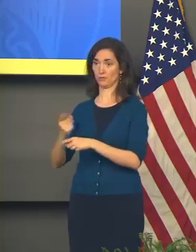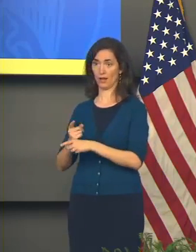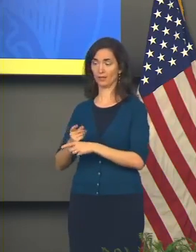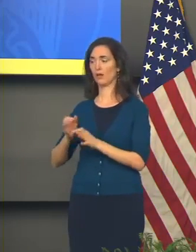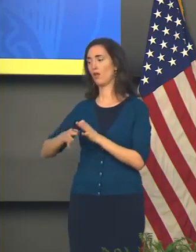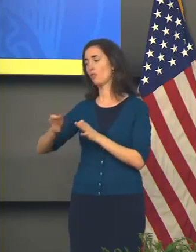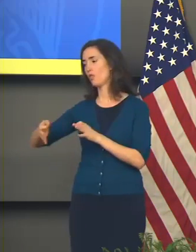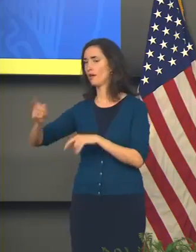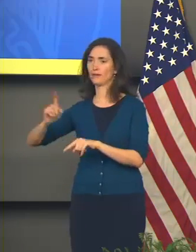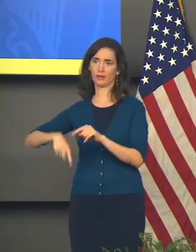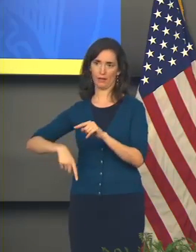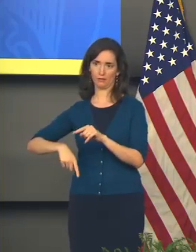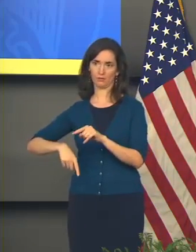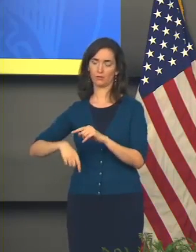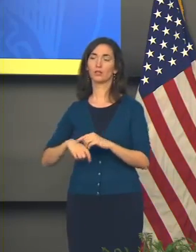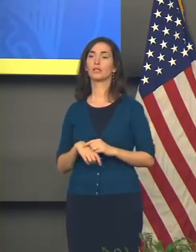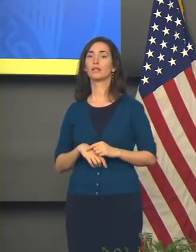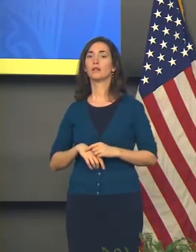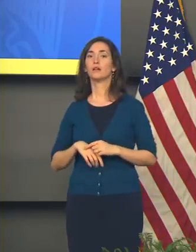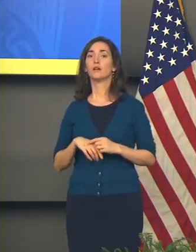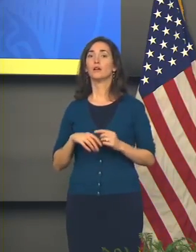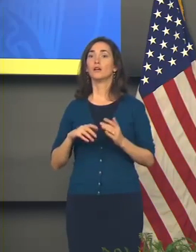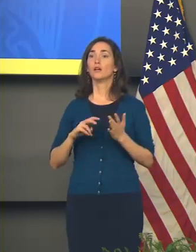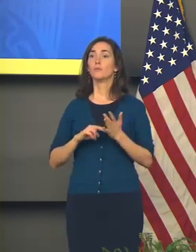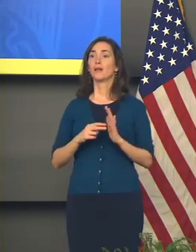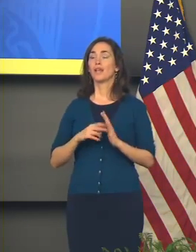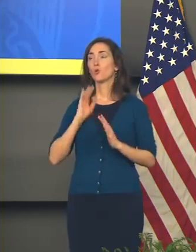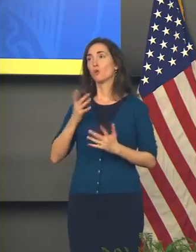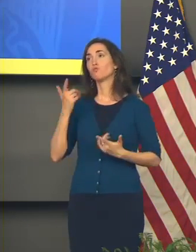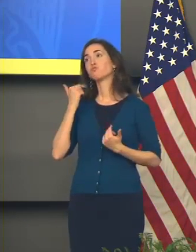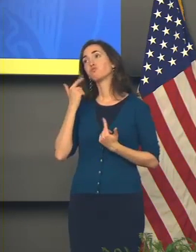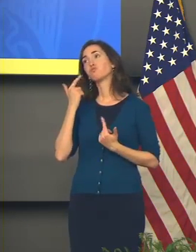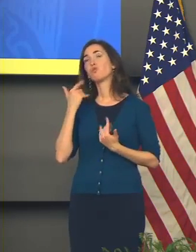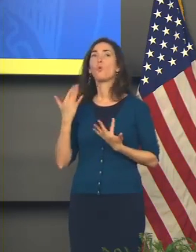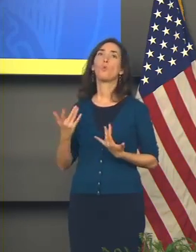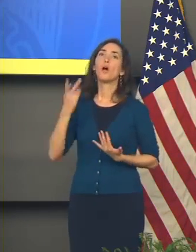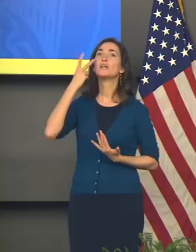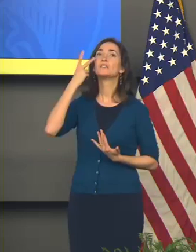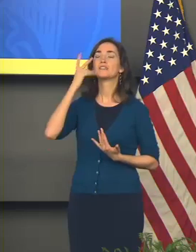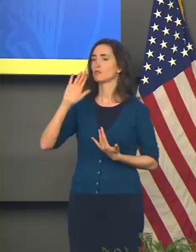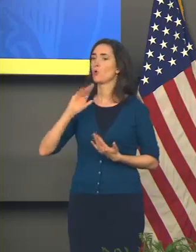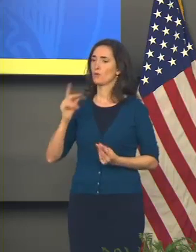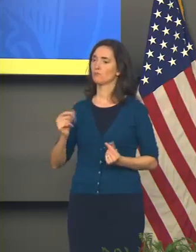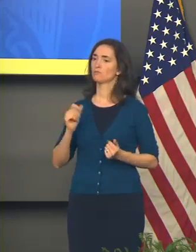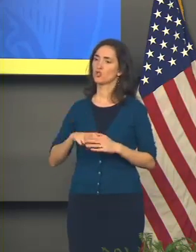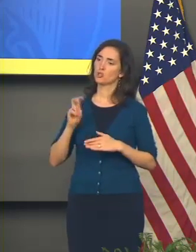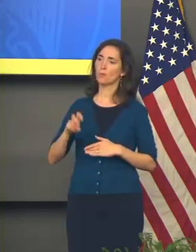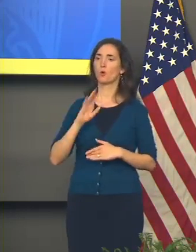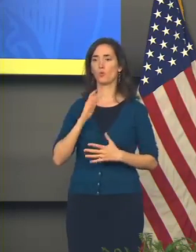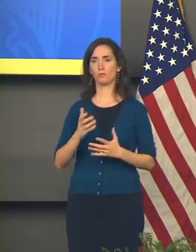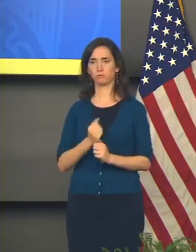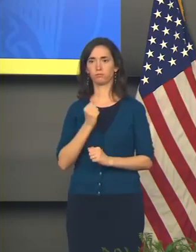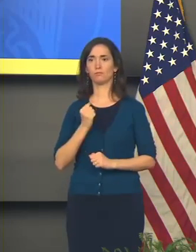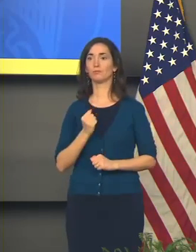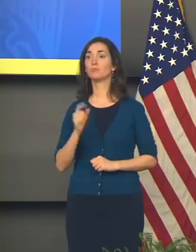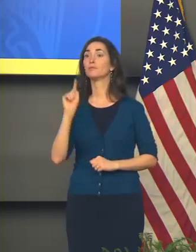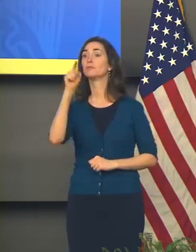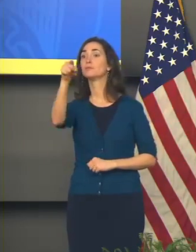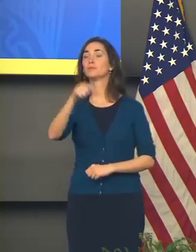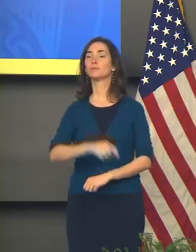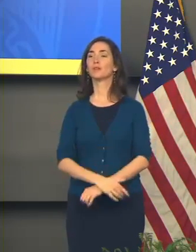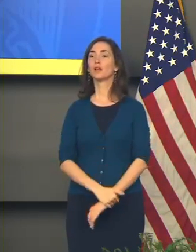so we're not going to let the grass grow under our feet as we do this. Yes, you're in the back.